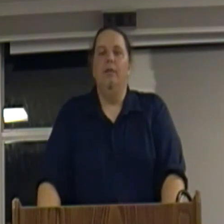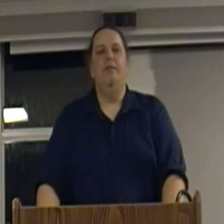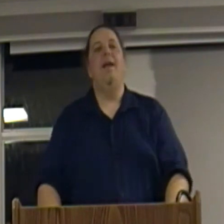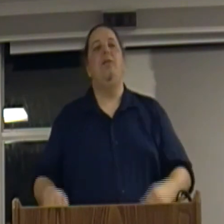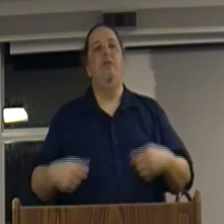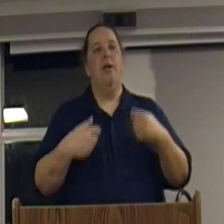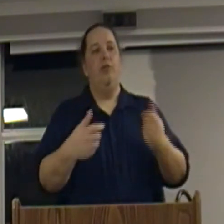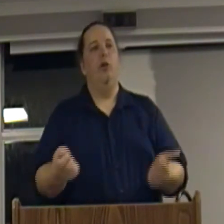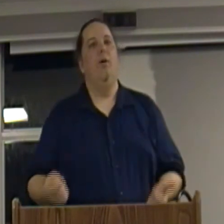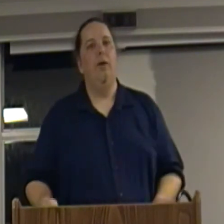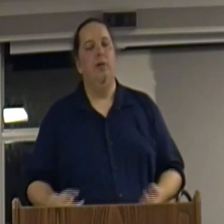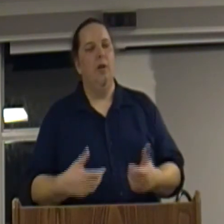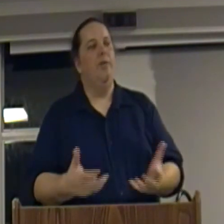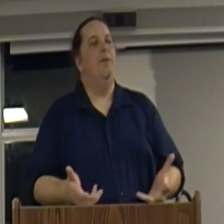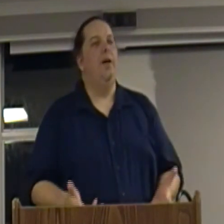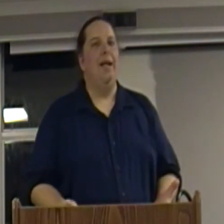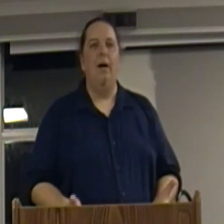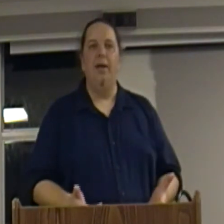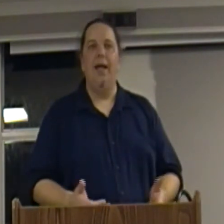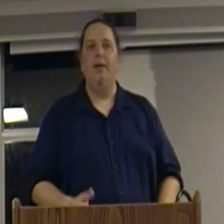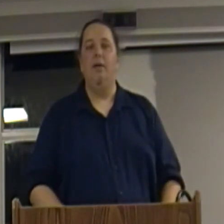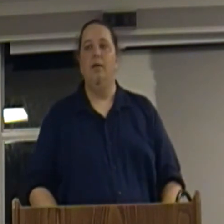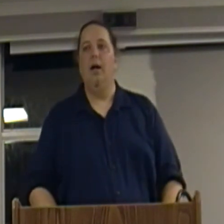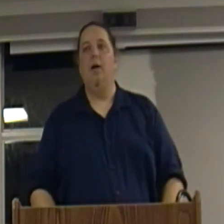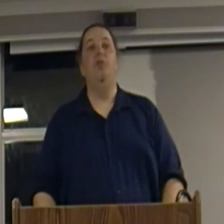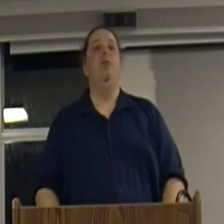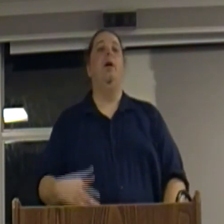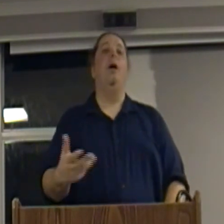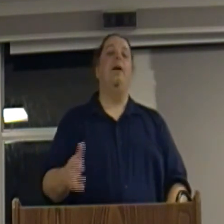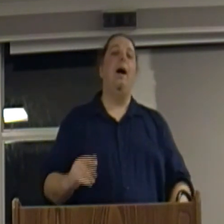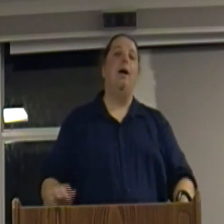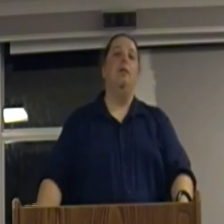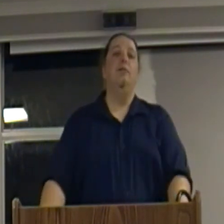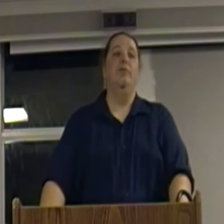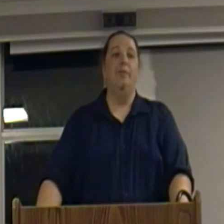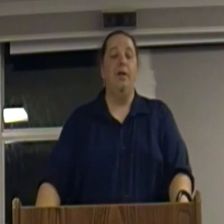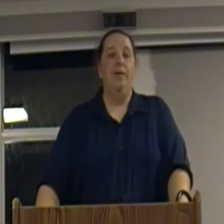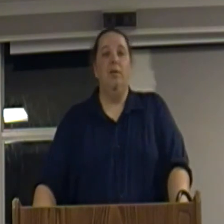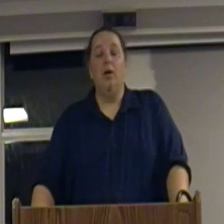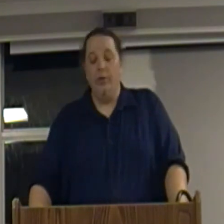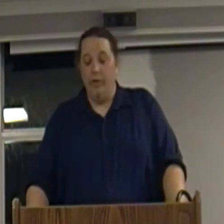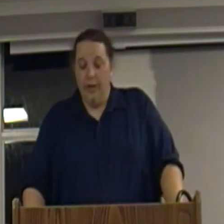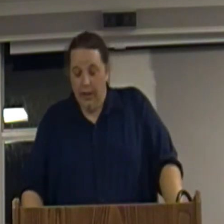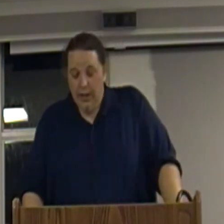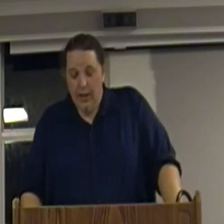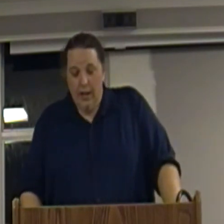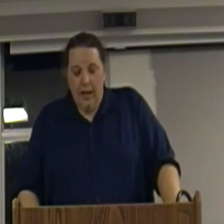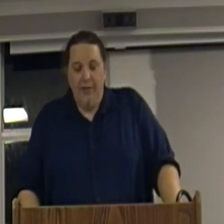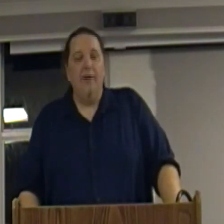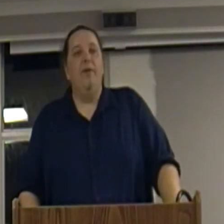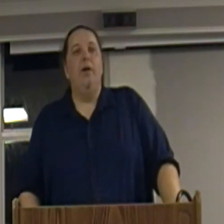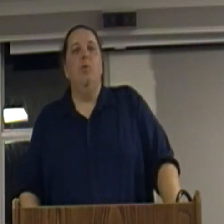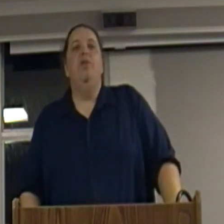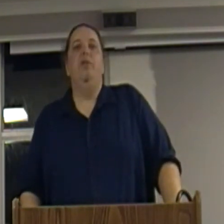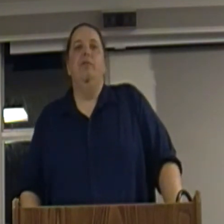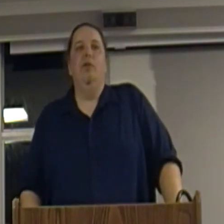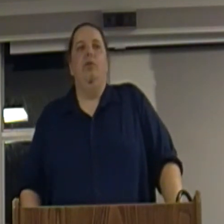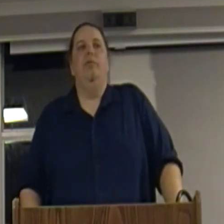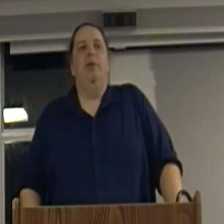they then turn around and loan that money out again so they're on the hock for the money they've loaned and they're very risk aversive